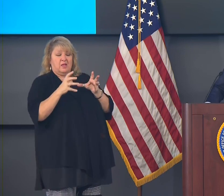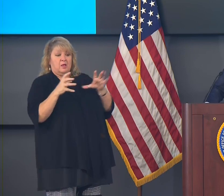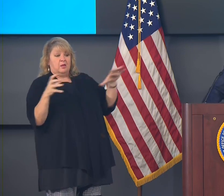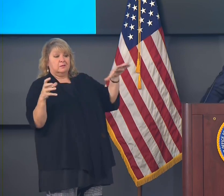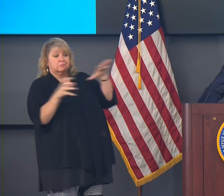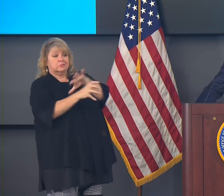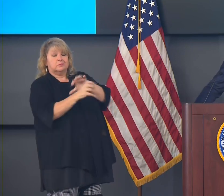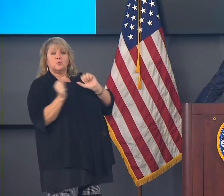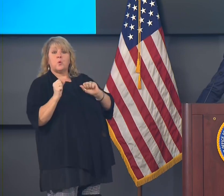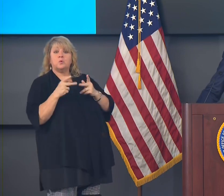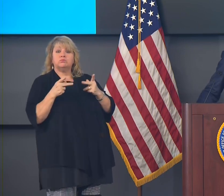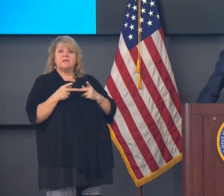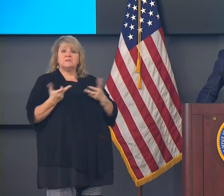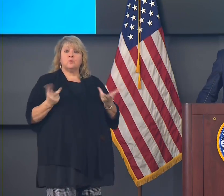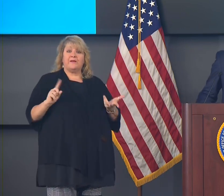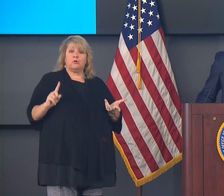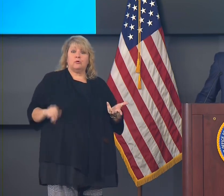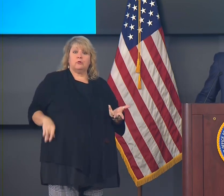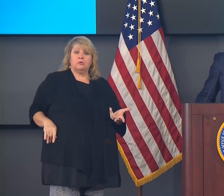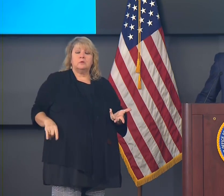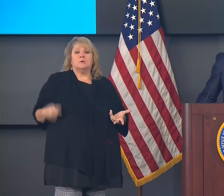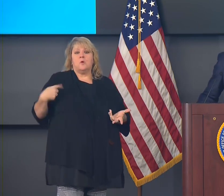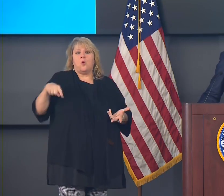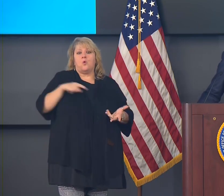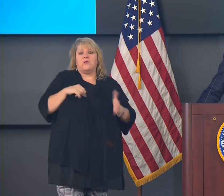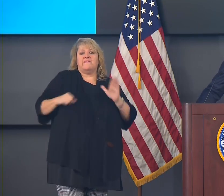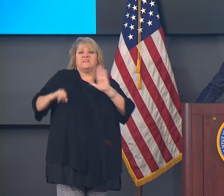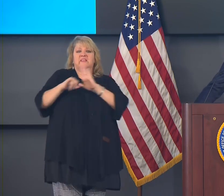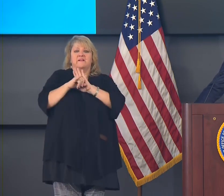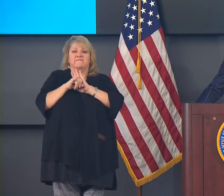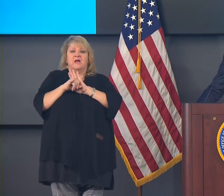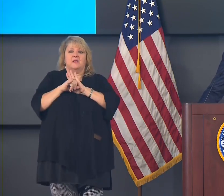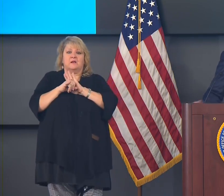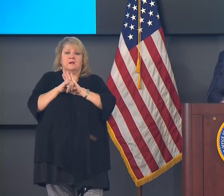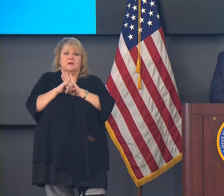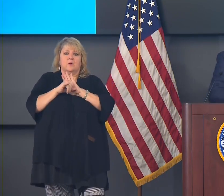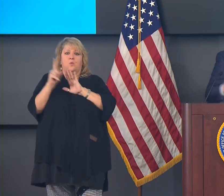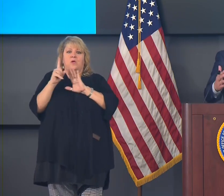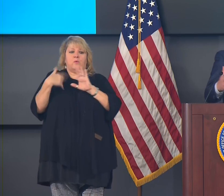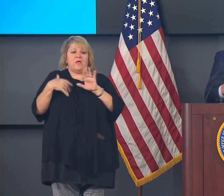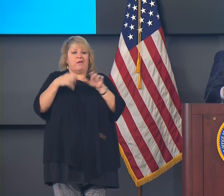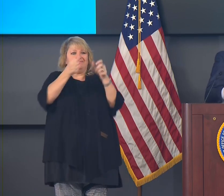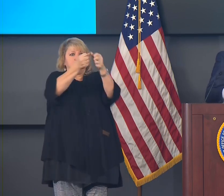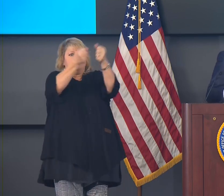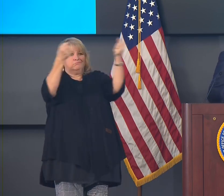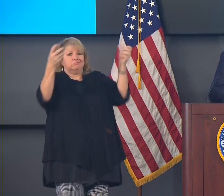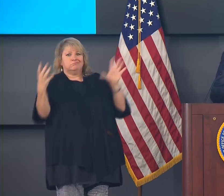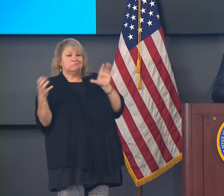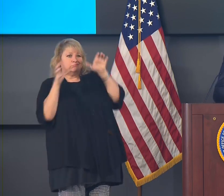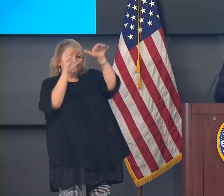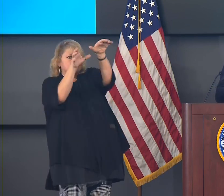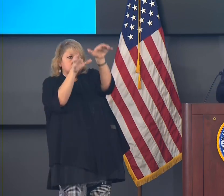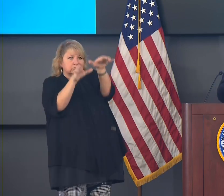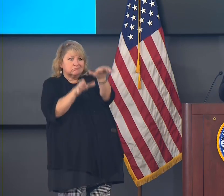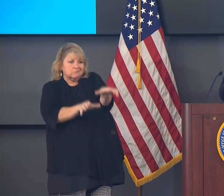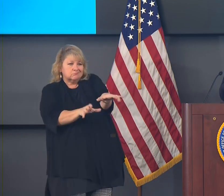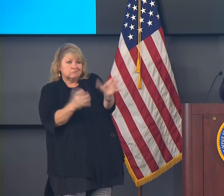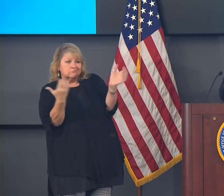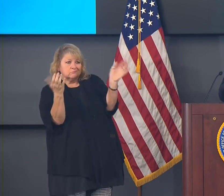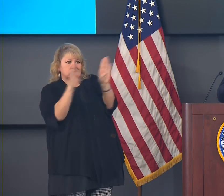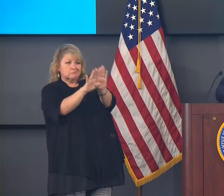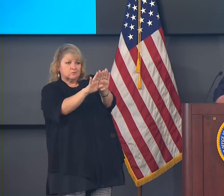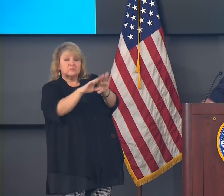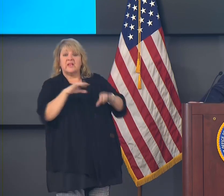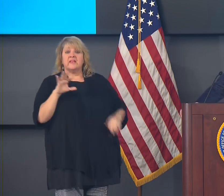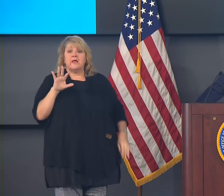No, we've identified the cold storage capacity that we need pursuant to our plan to administer. And that's the